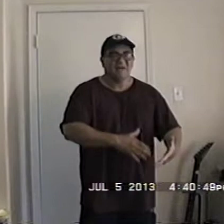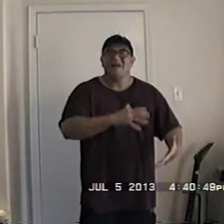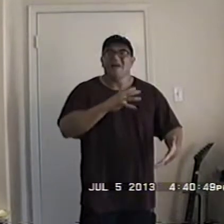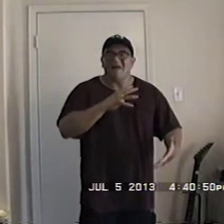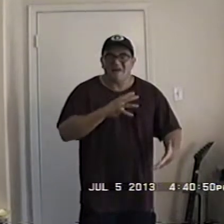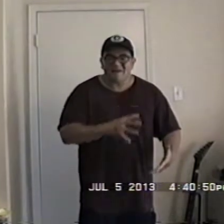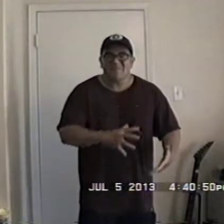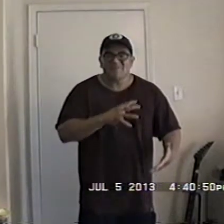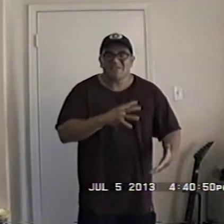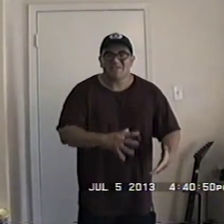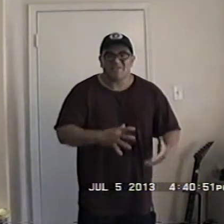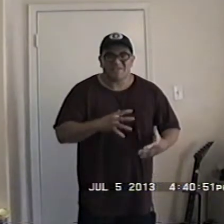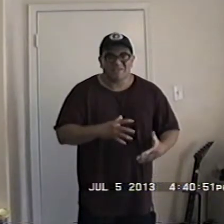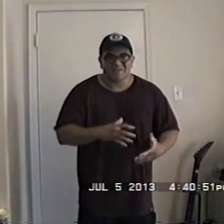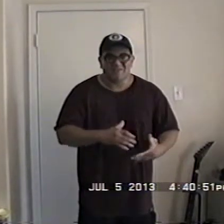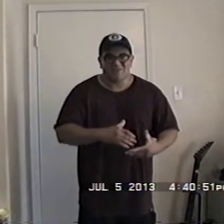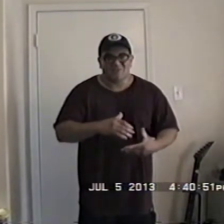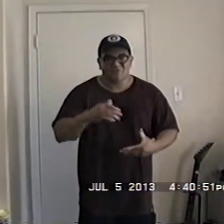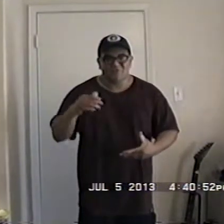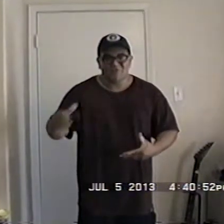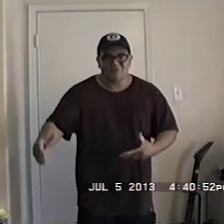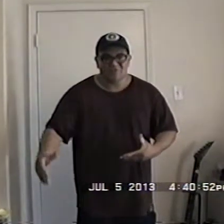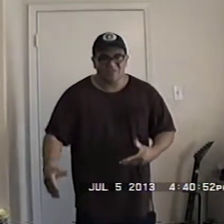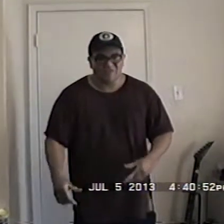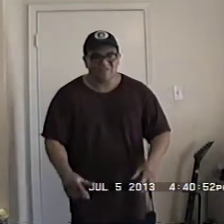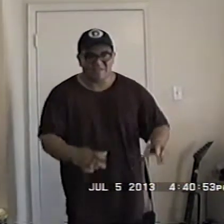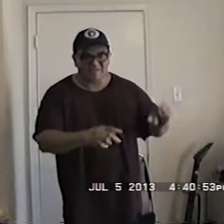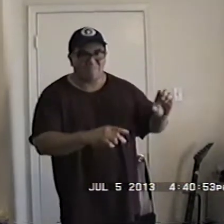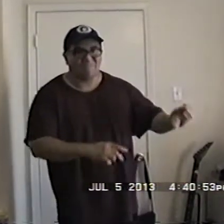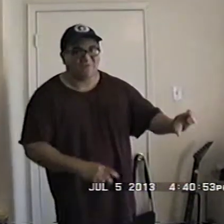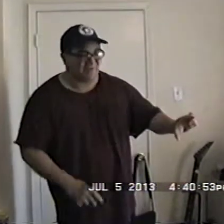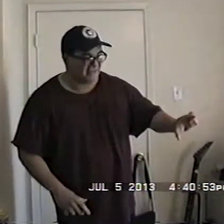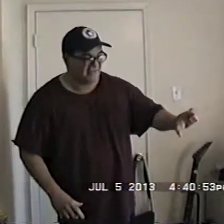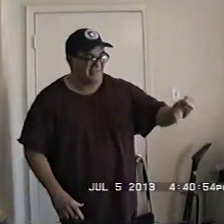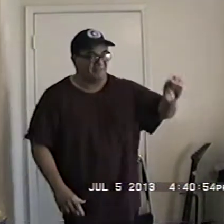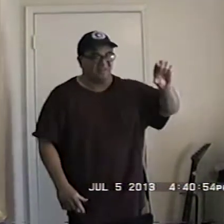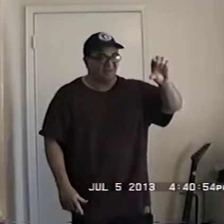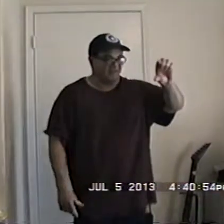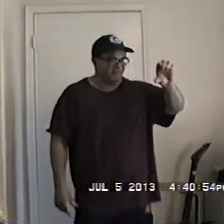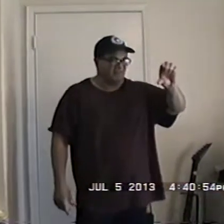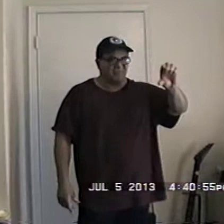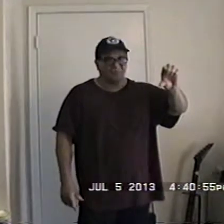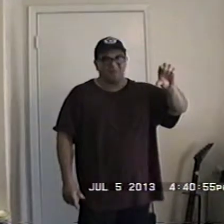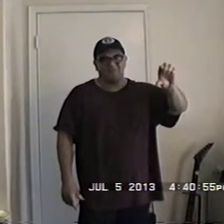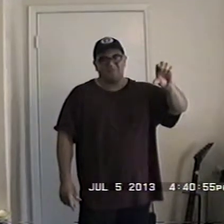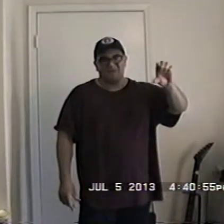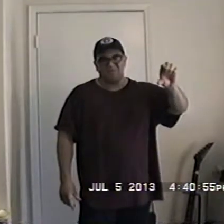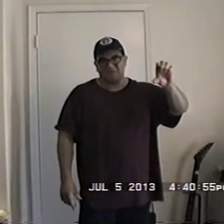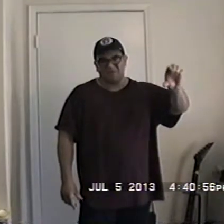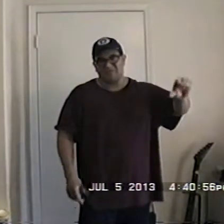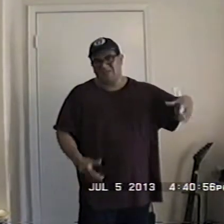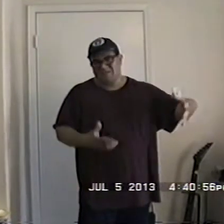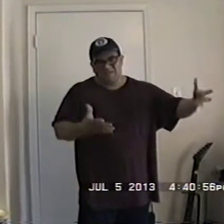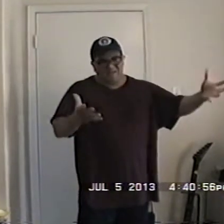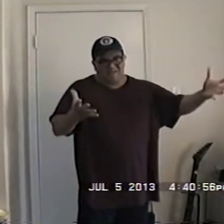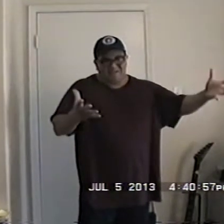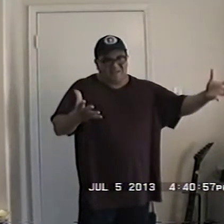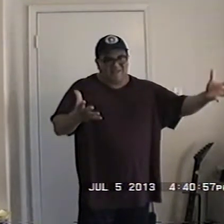everything that's covered in those two years is in that book it's a it's a 300 page book and